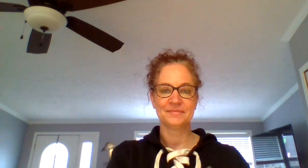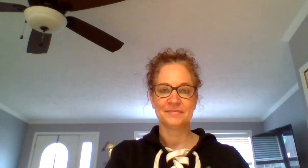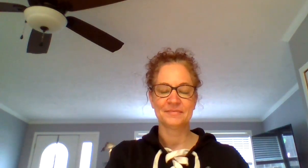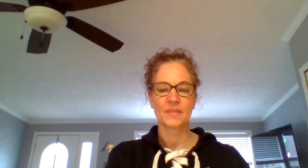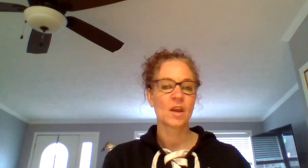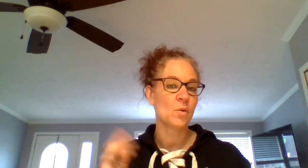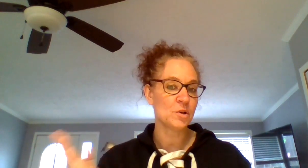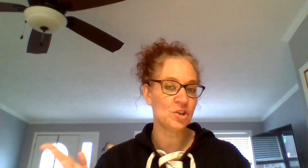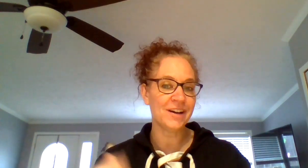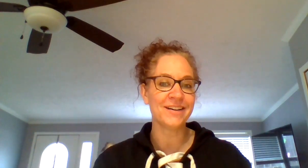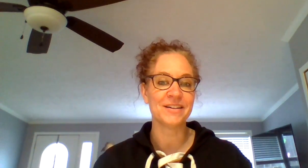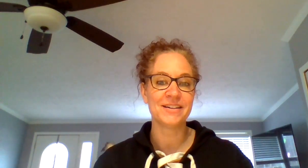What'd you hear?